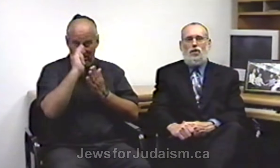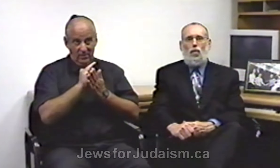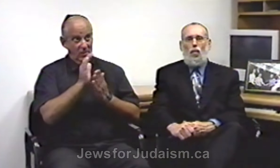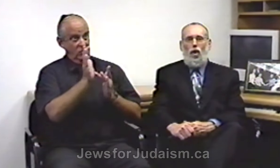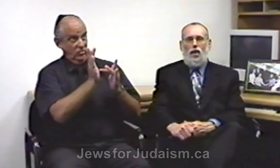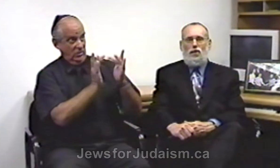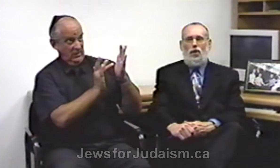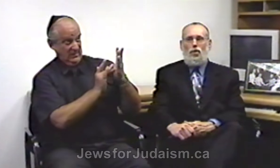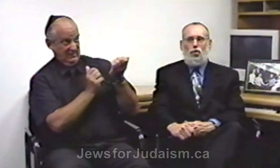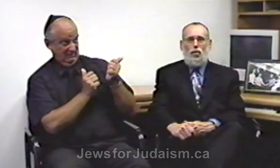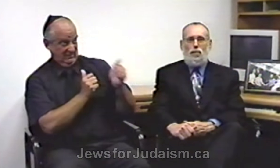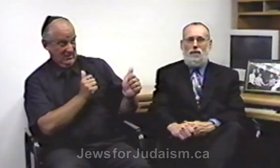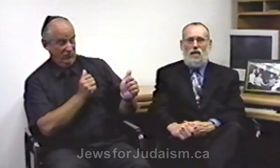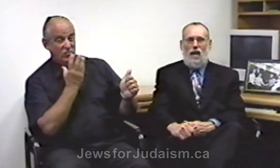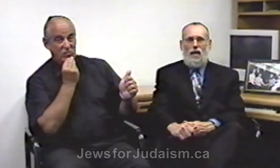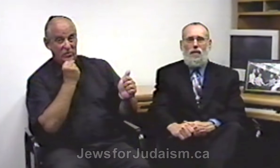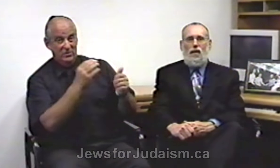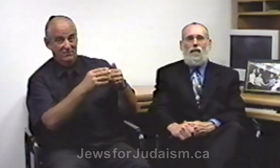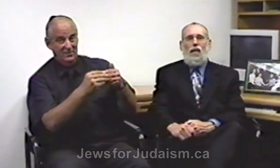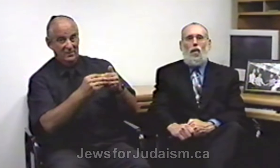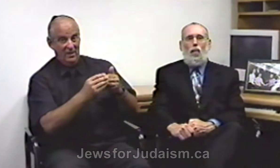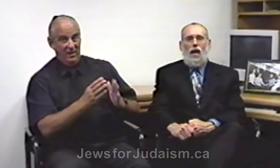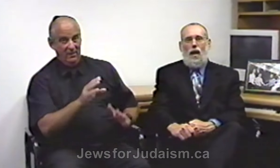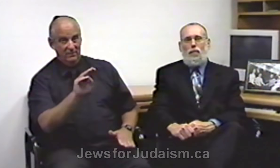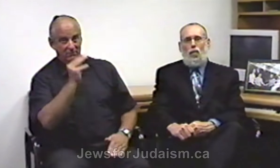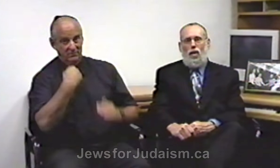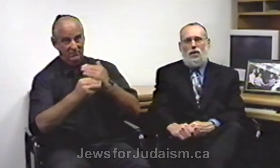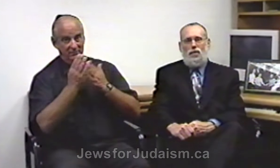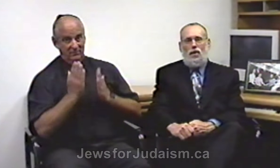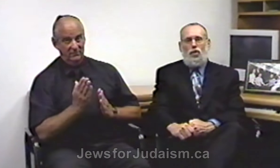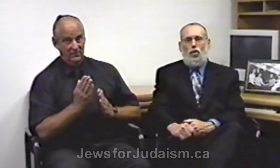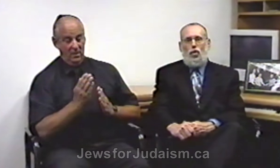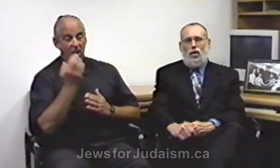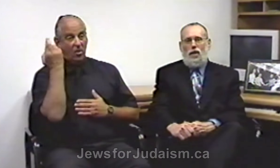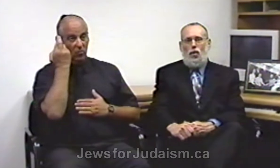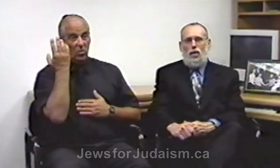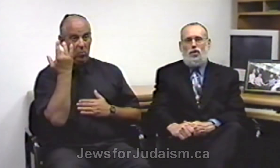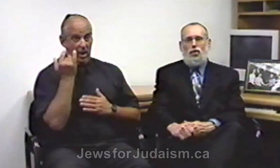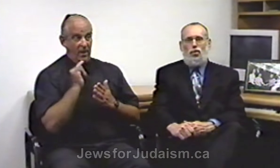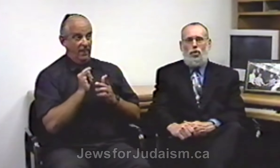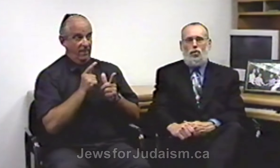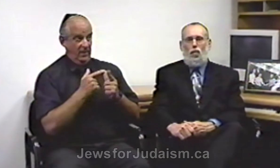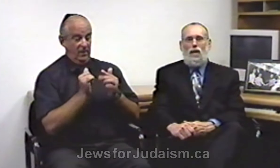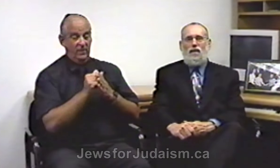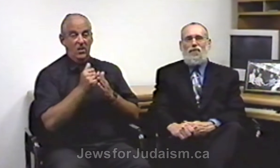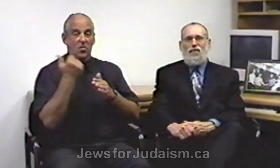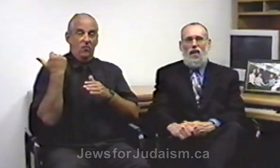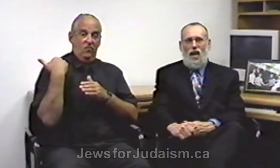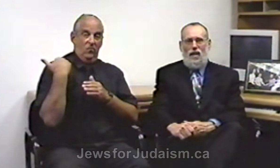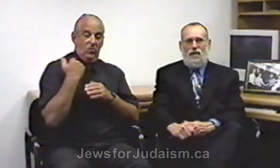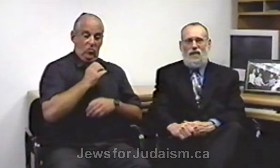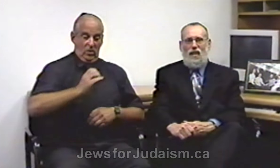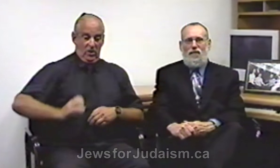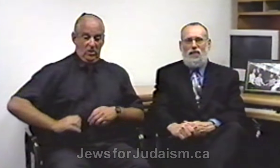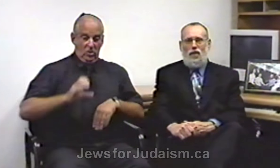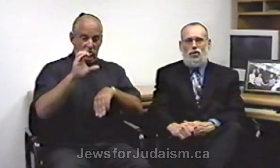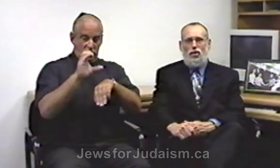was the Jewish Messiah. What happened was the early Christian church redefined the definition